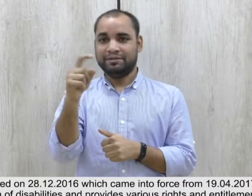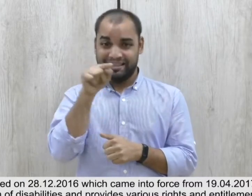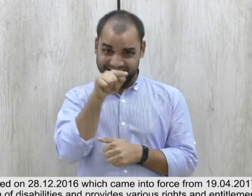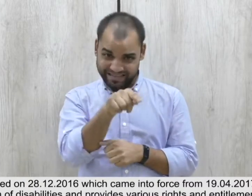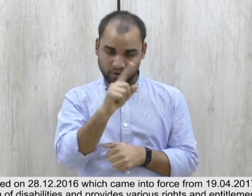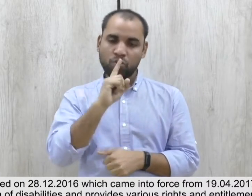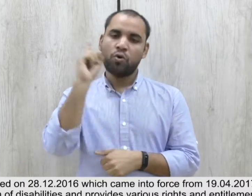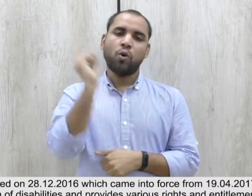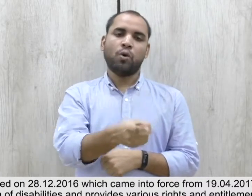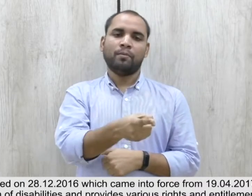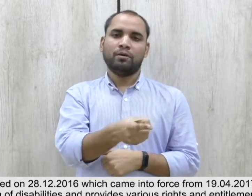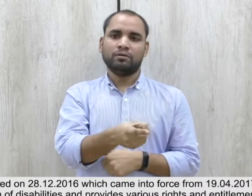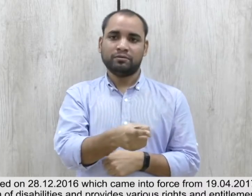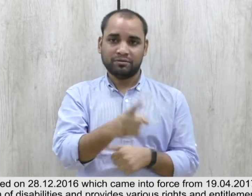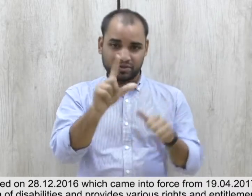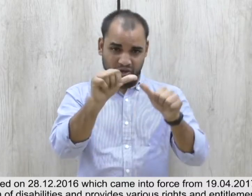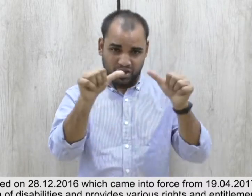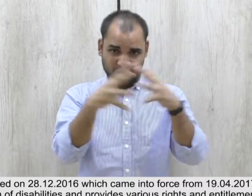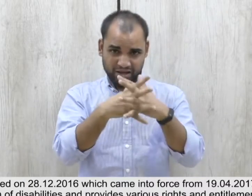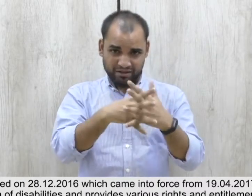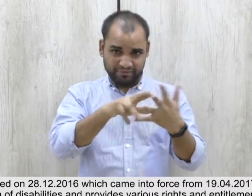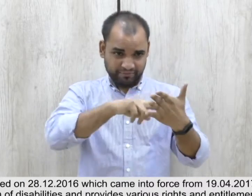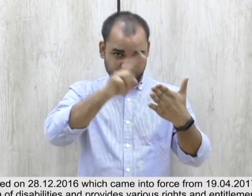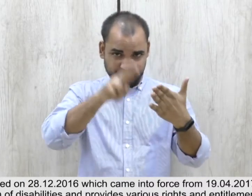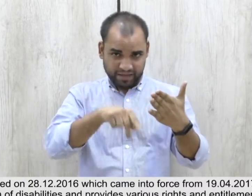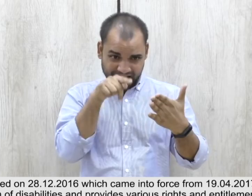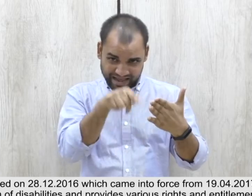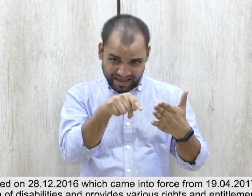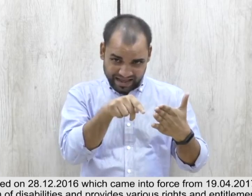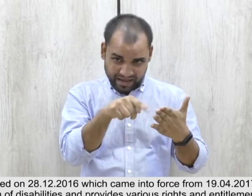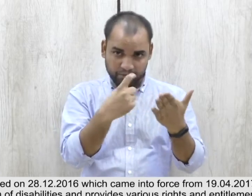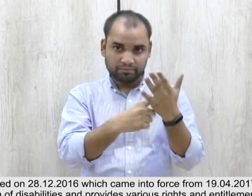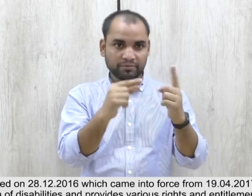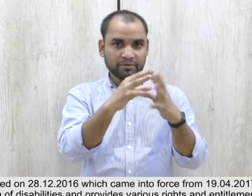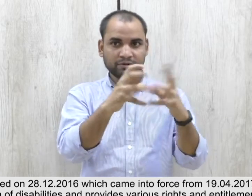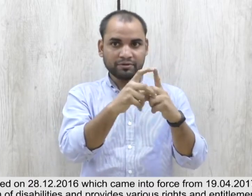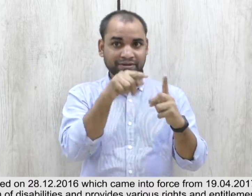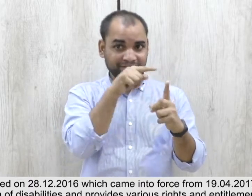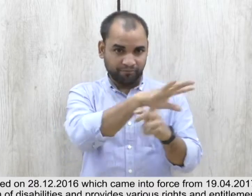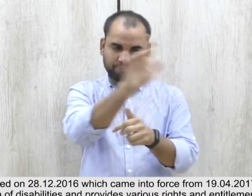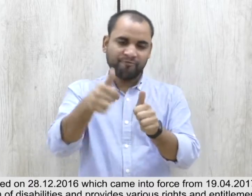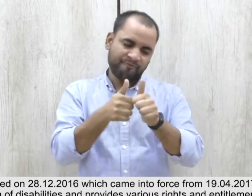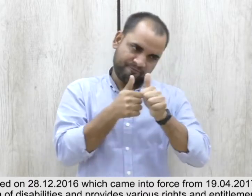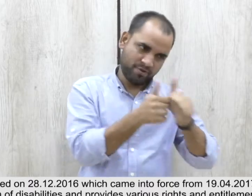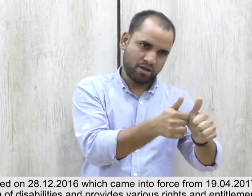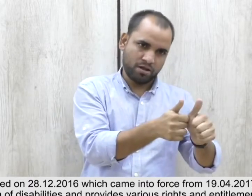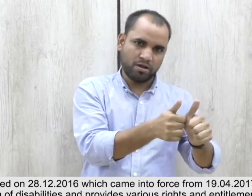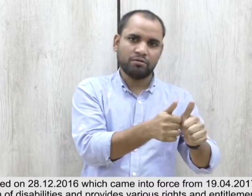The Act recognizes new spectrum of disabilities and provides various rights and entitlements